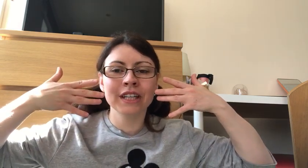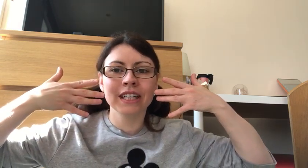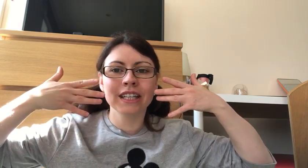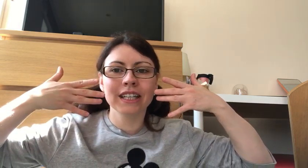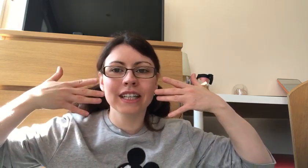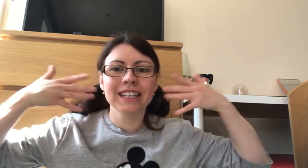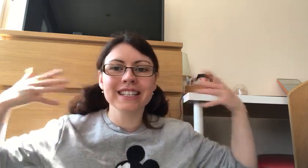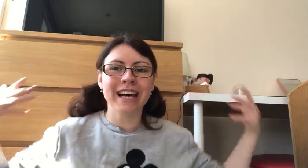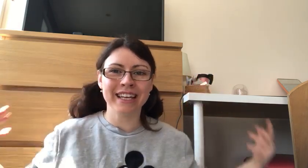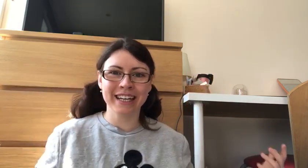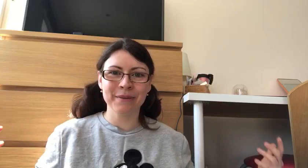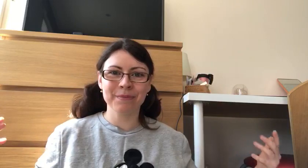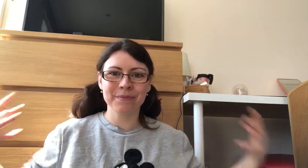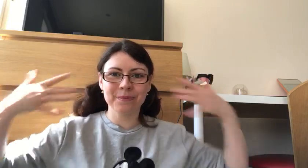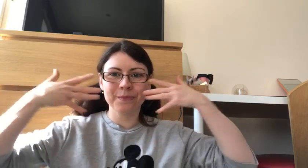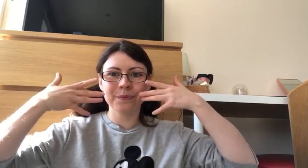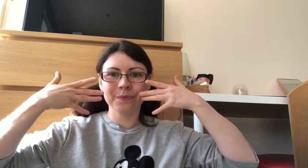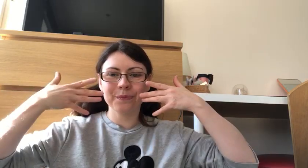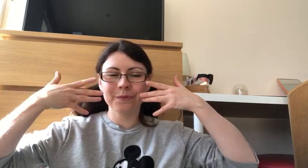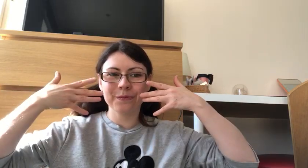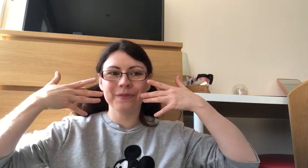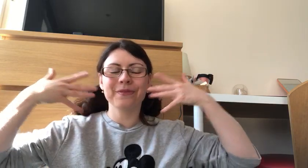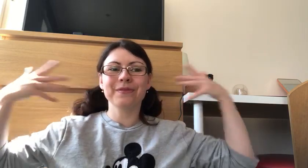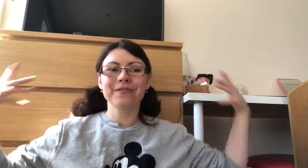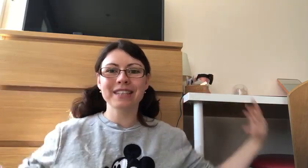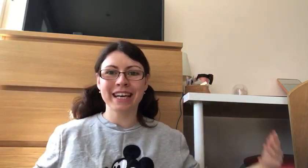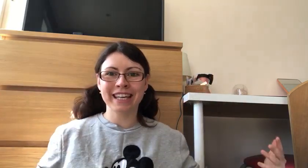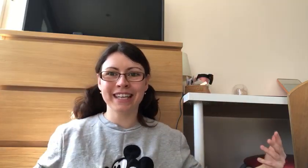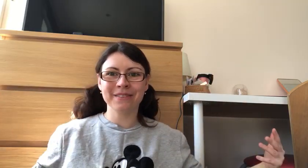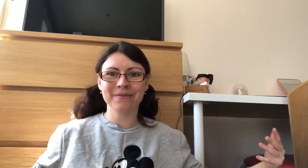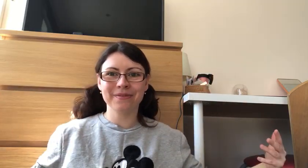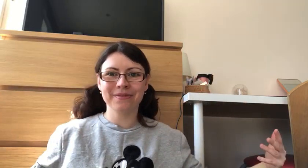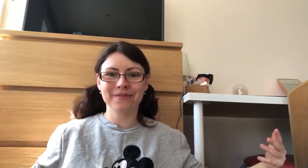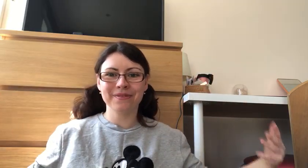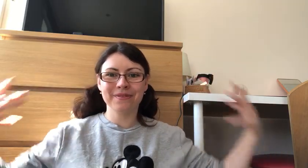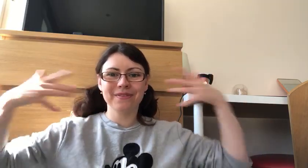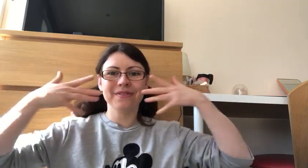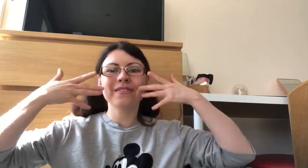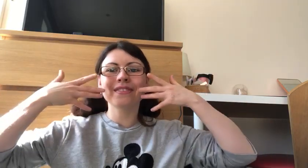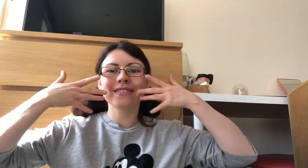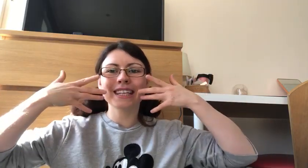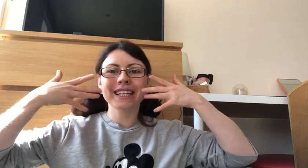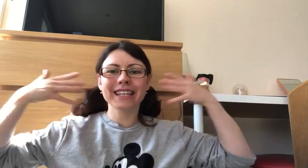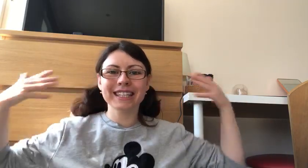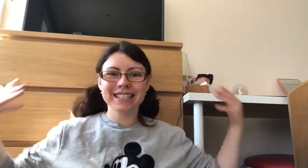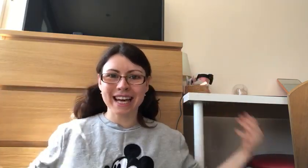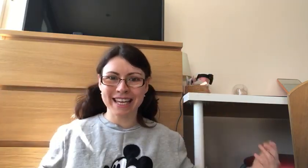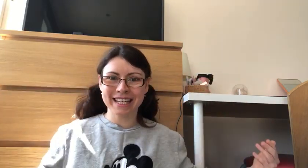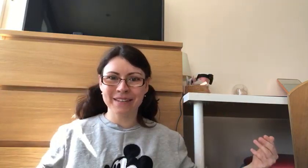tiger tiger tiger tiger